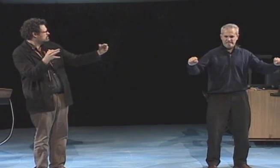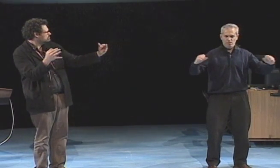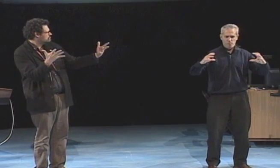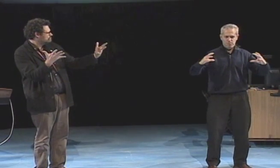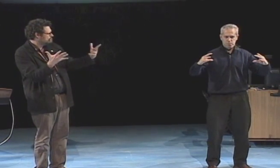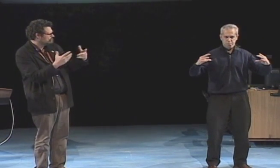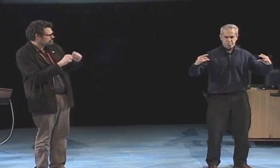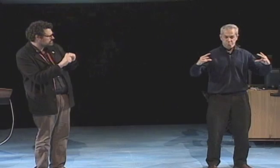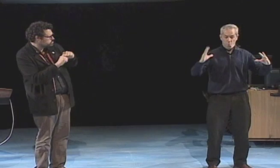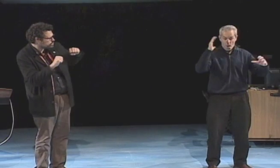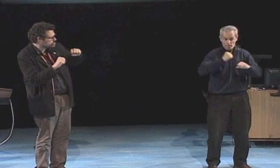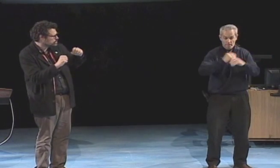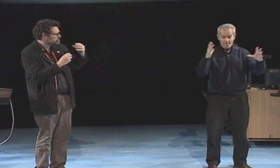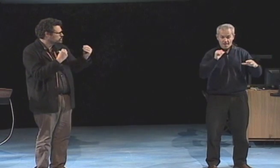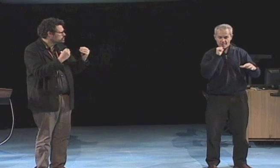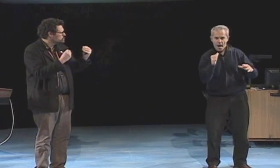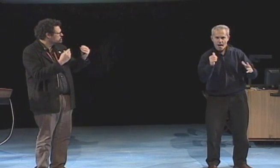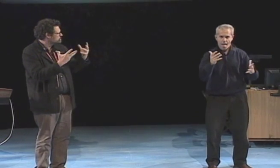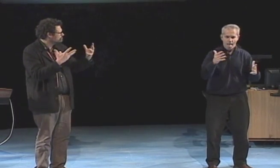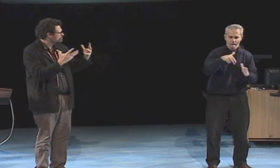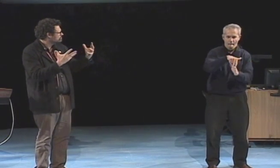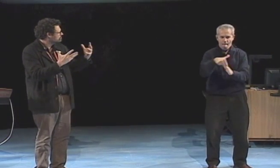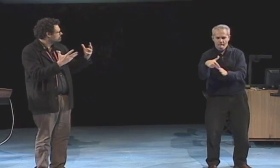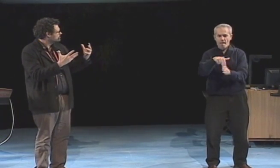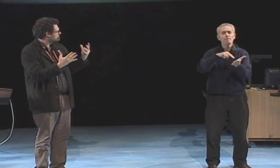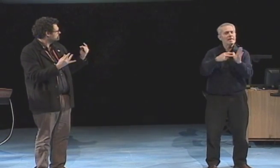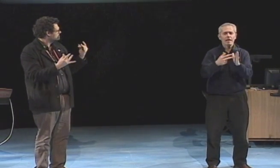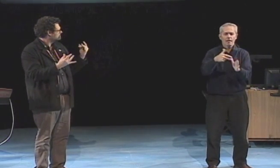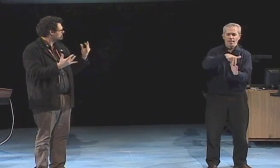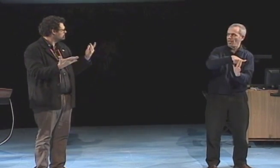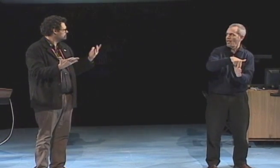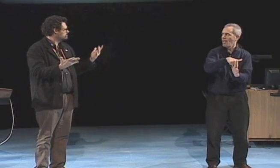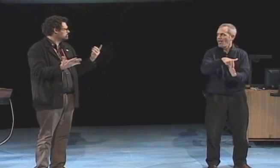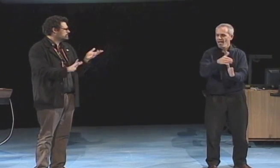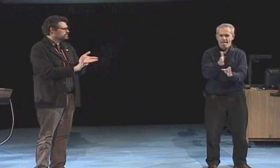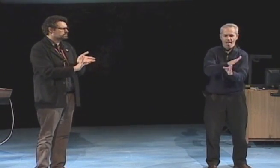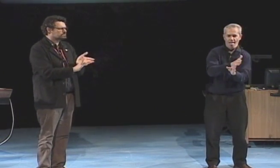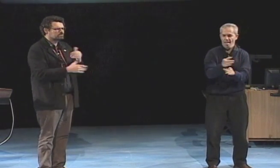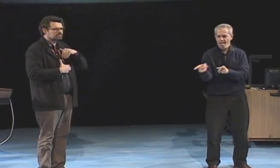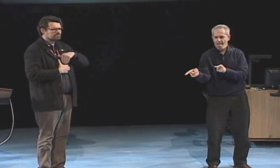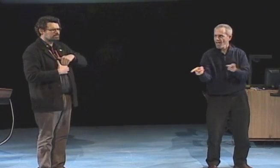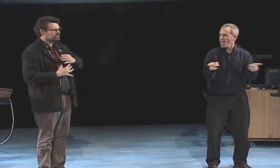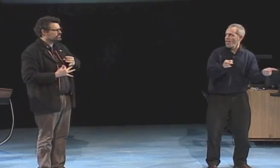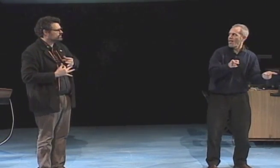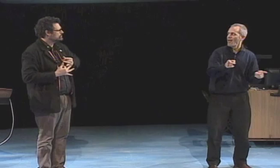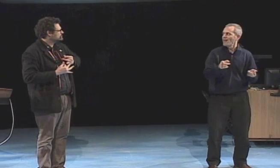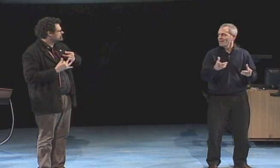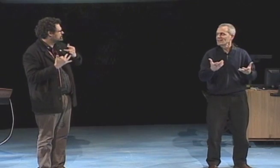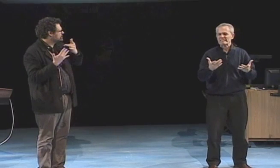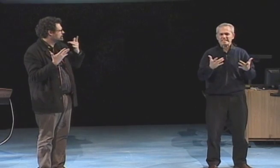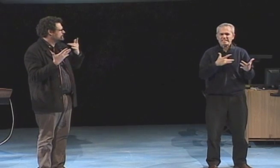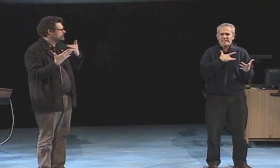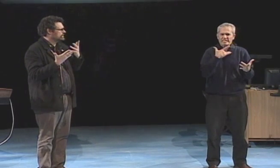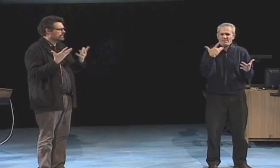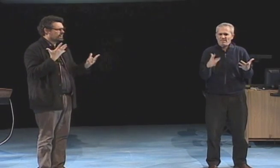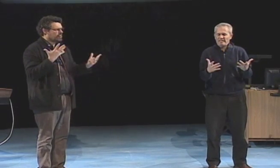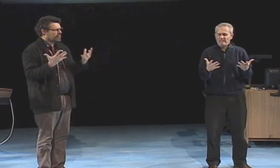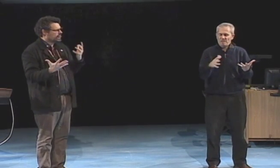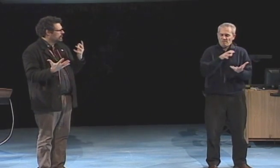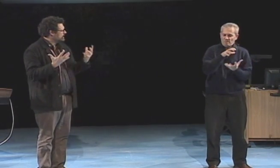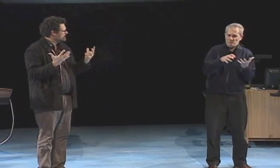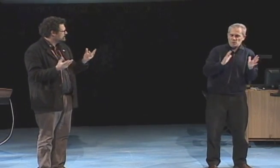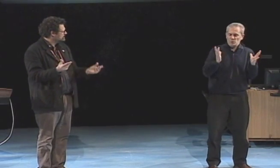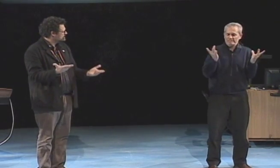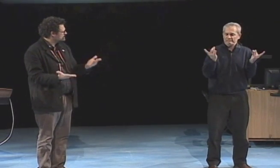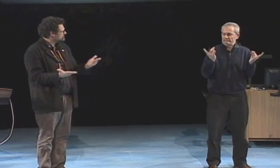shape like a crescent. And I created a tenuous balance between